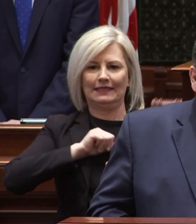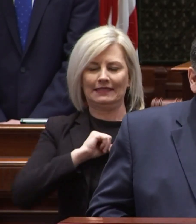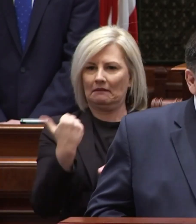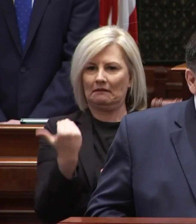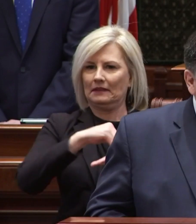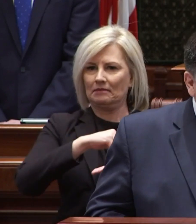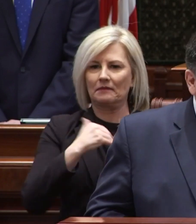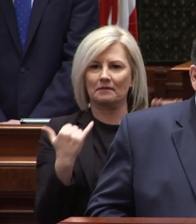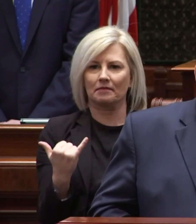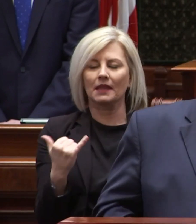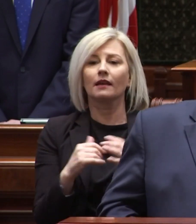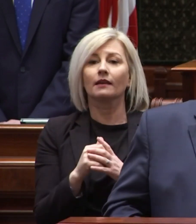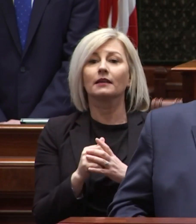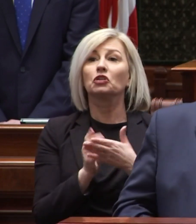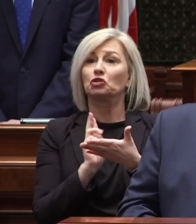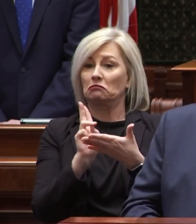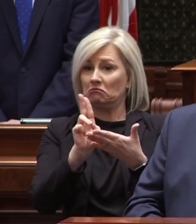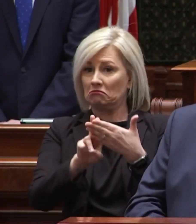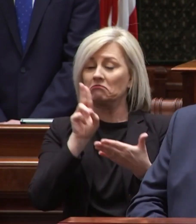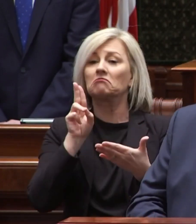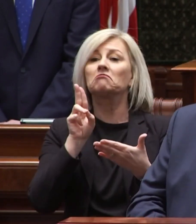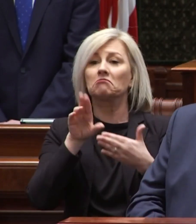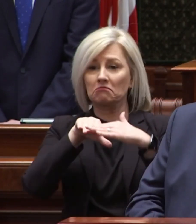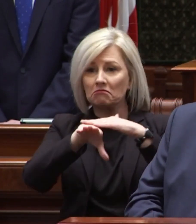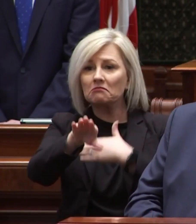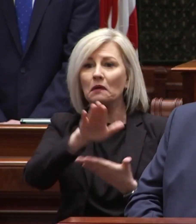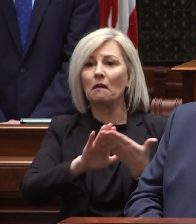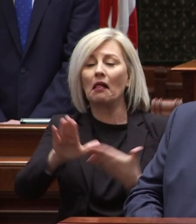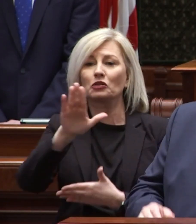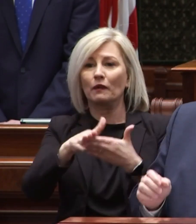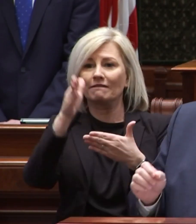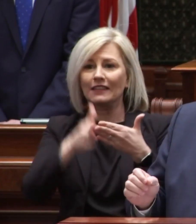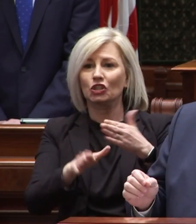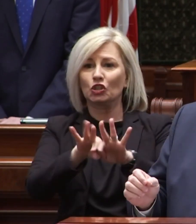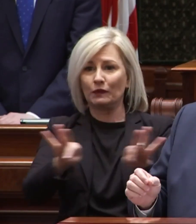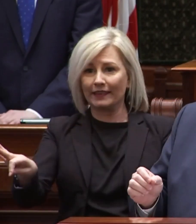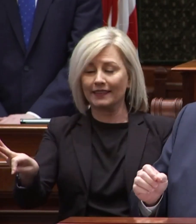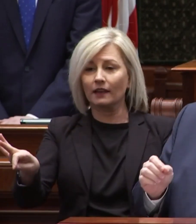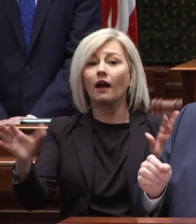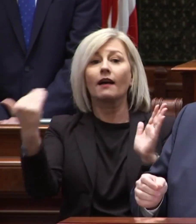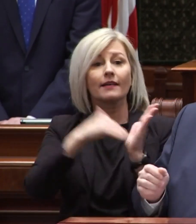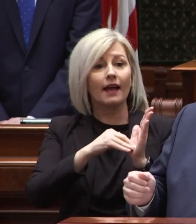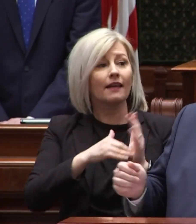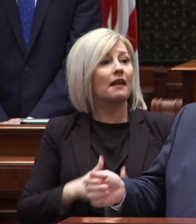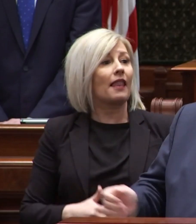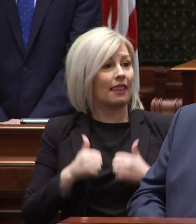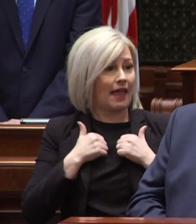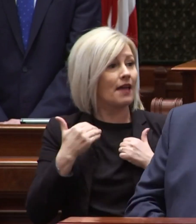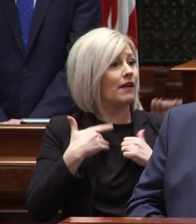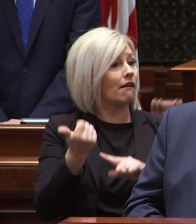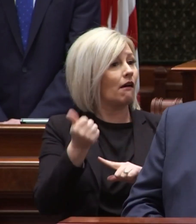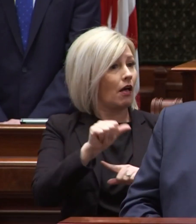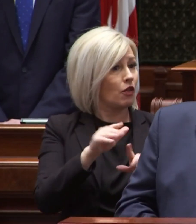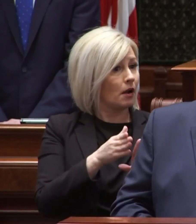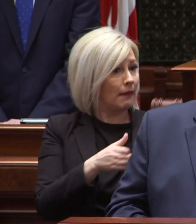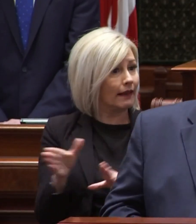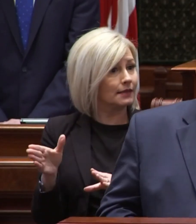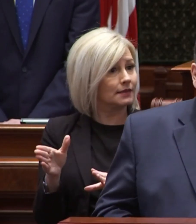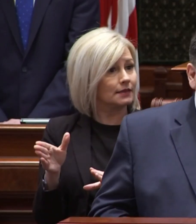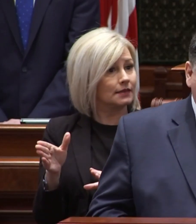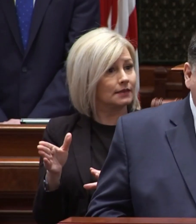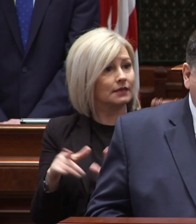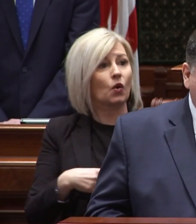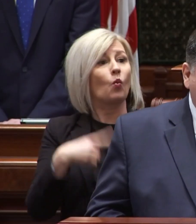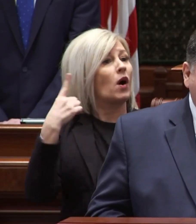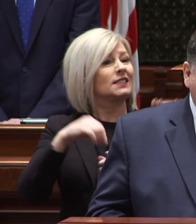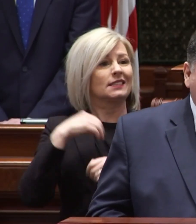again, and she re-enrolled in college to finish her degree. Once again, life had other plans. A once